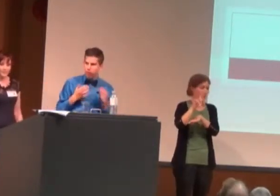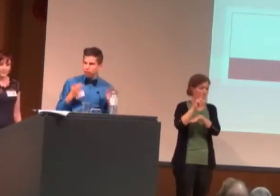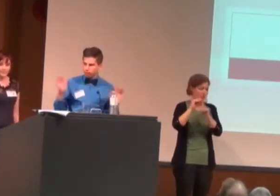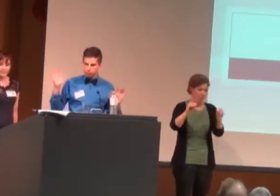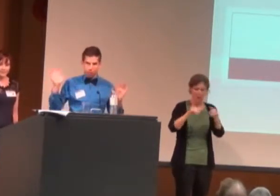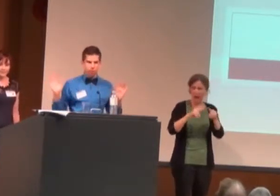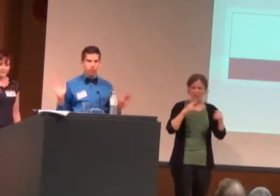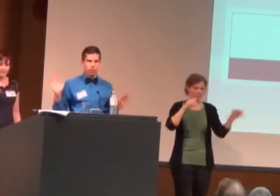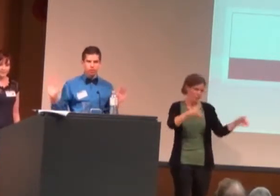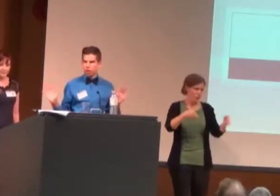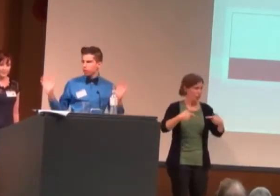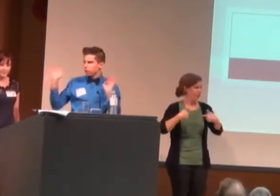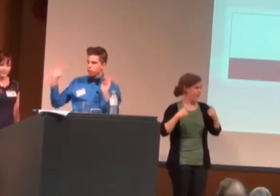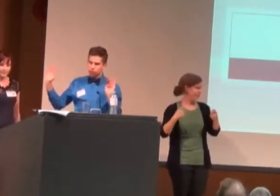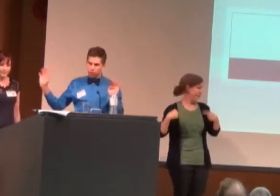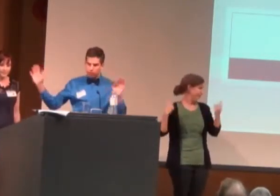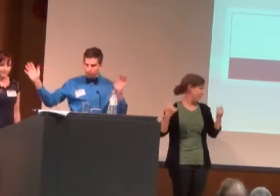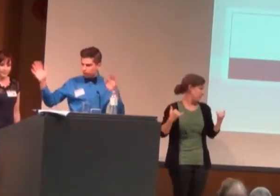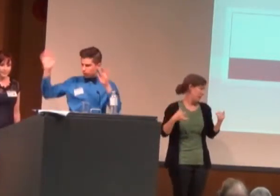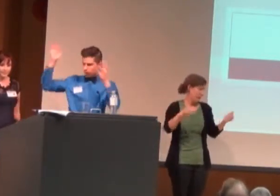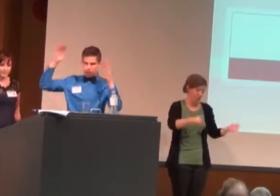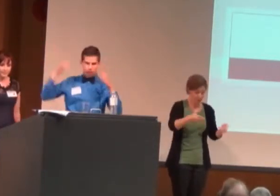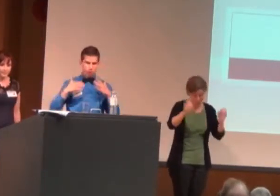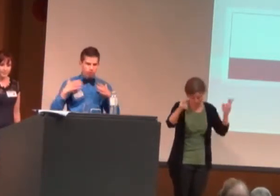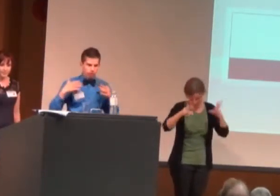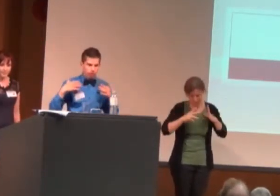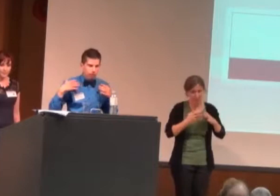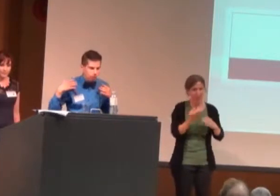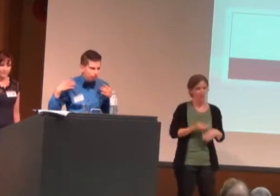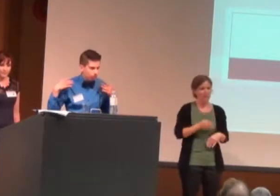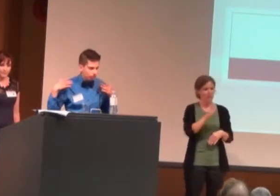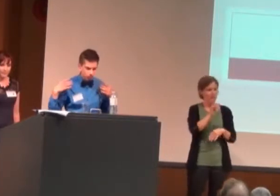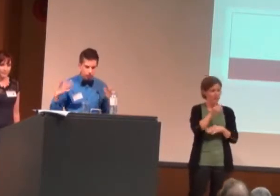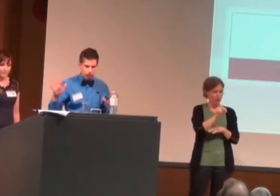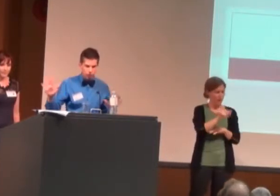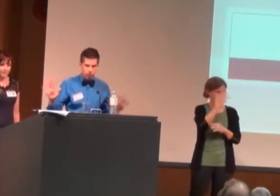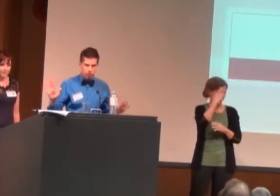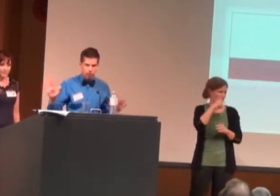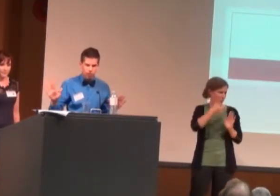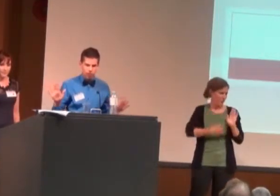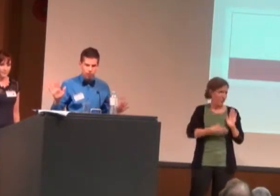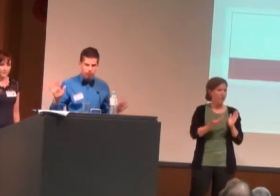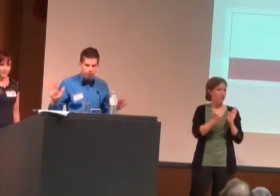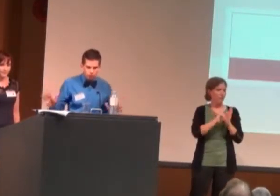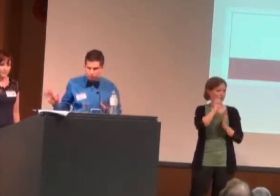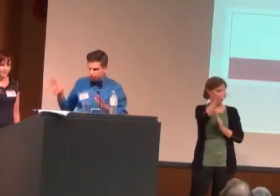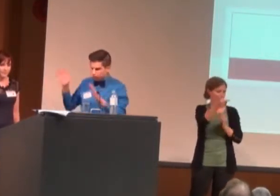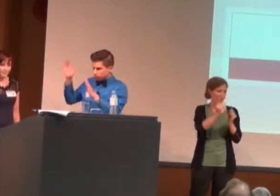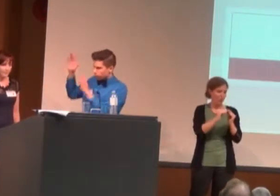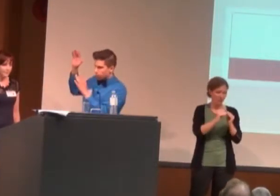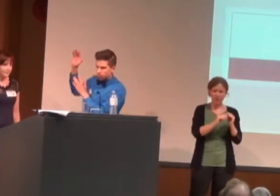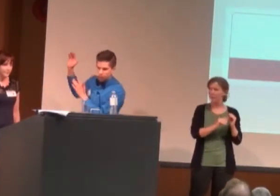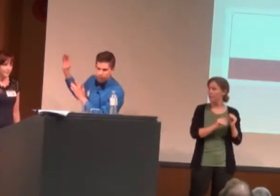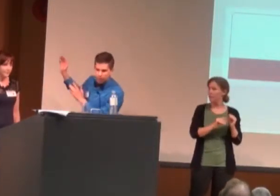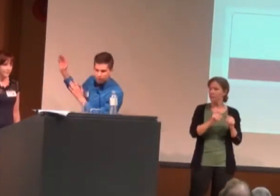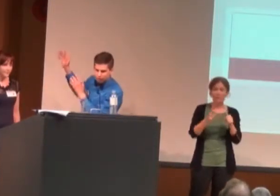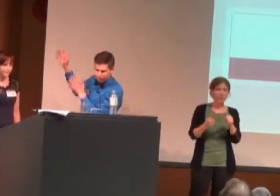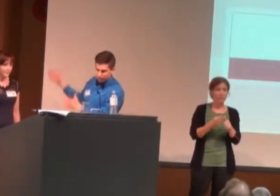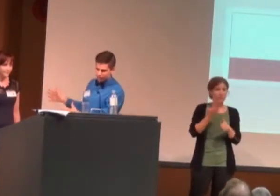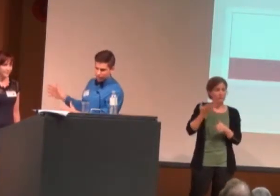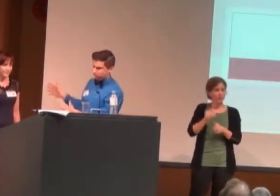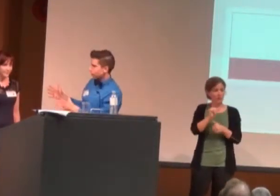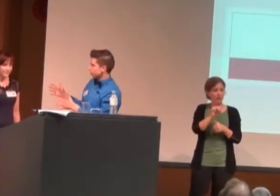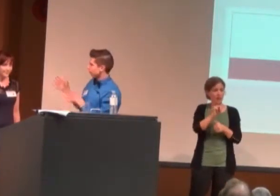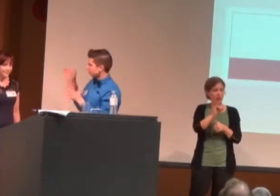everyone because I've been doing that a lot. So, I'm Brian. You probably know that. I'll introduce myself a little more later. First up, we